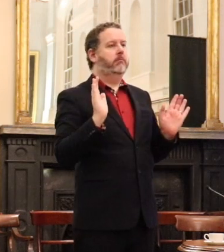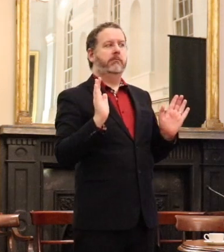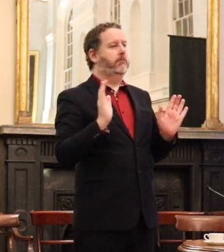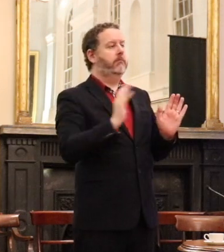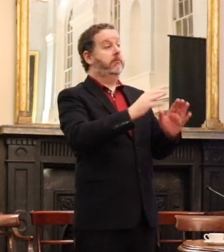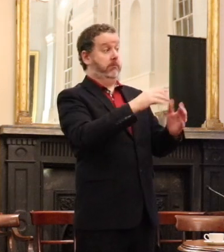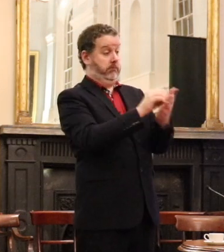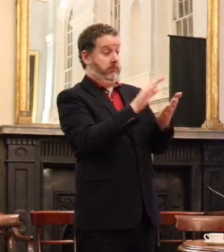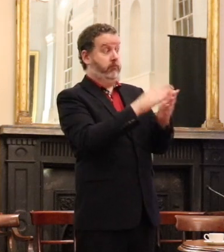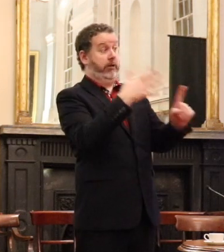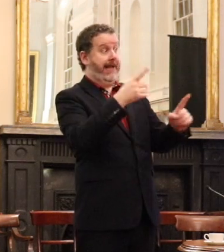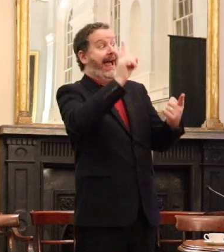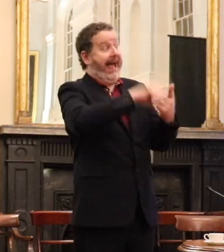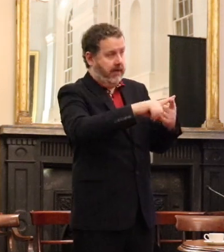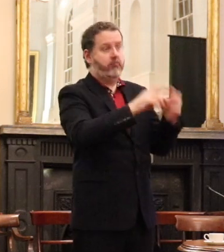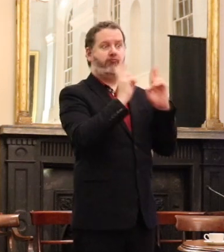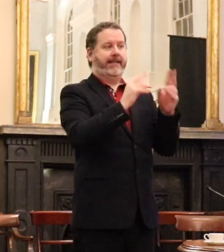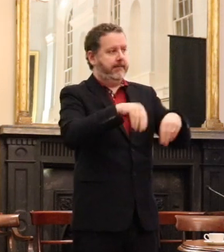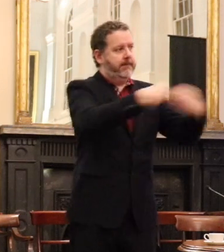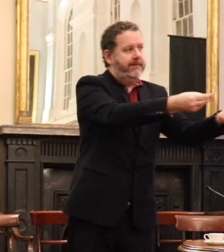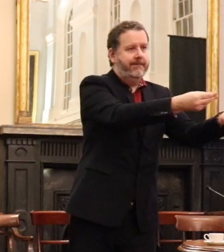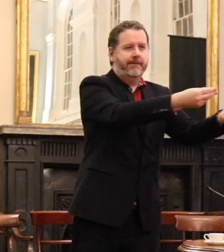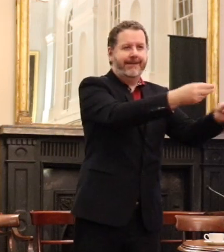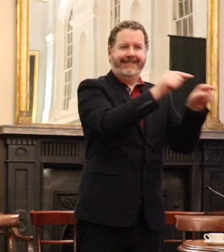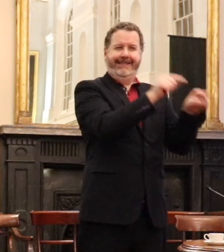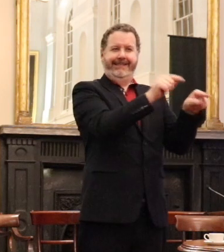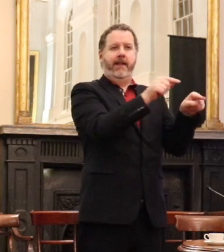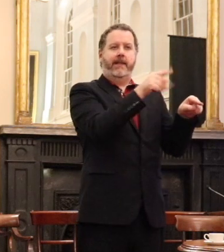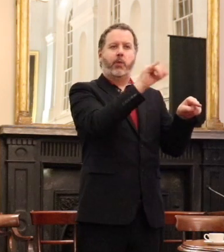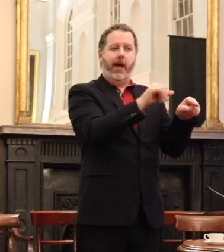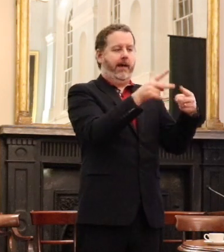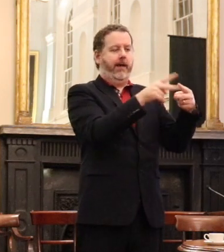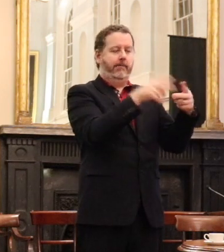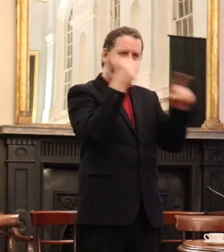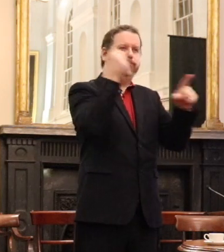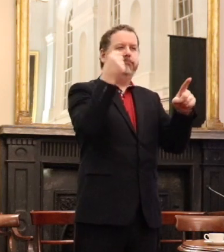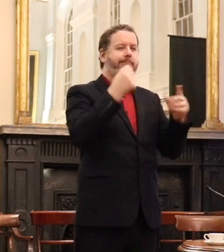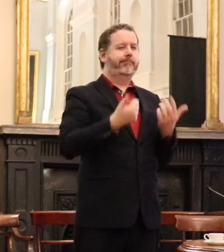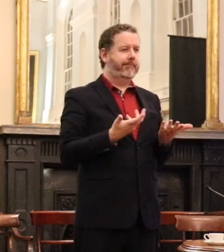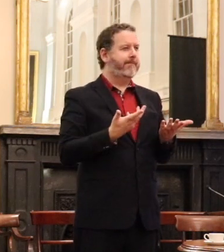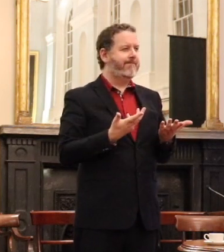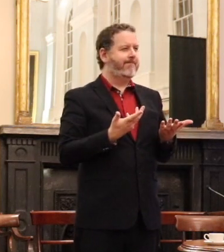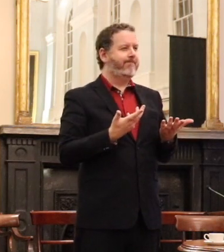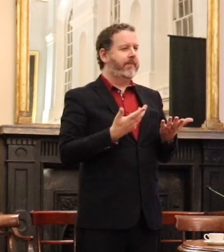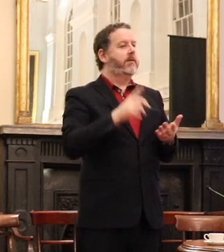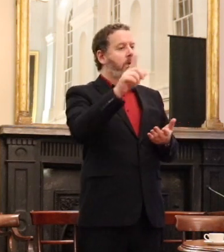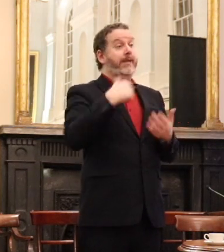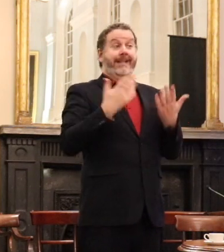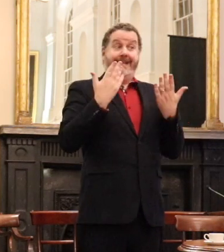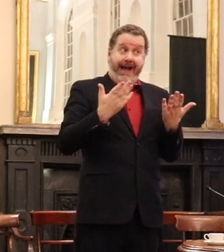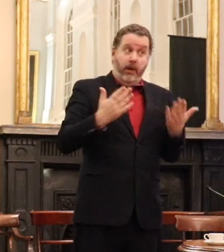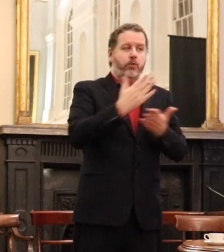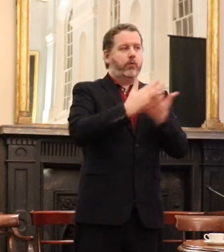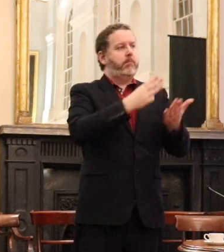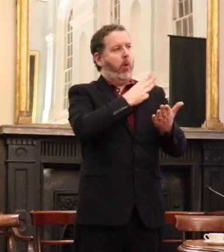by way of benefit and that's the concern that I have about the proposals for the constitutional events